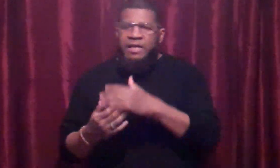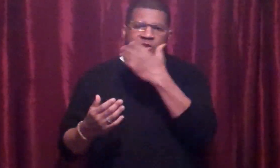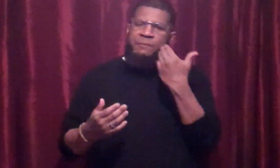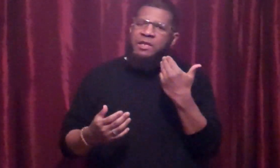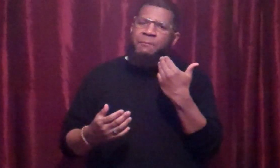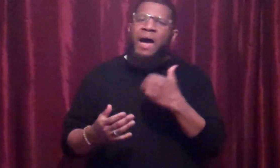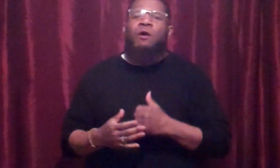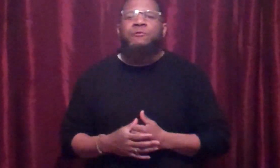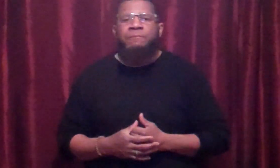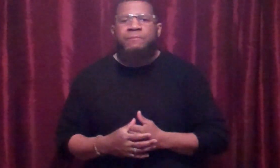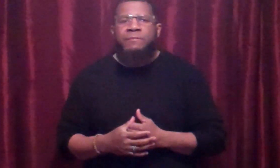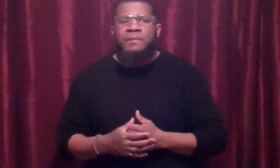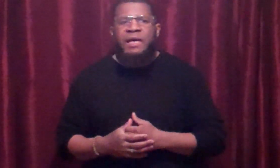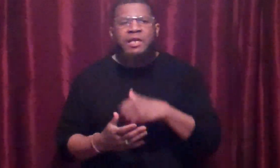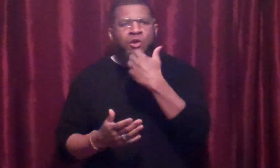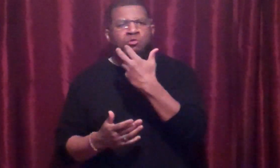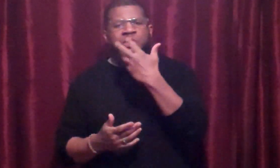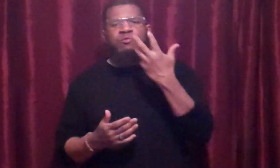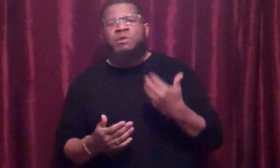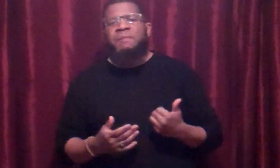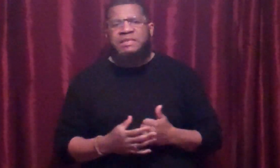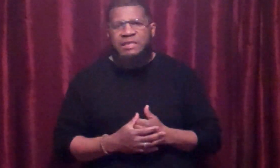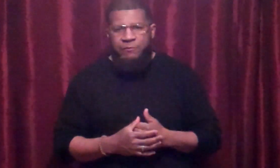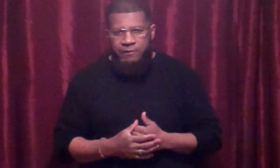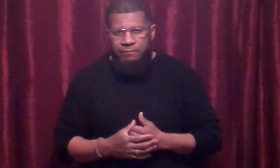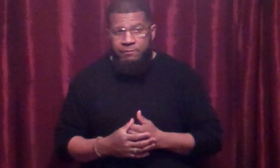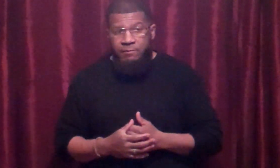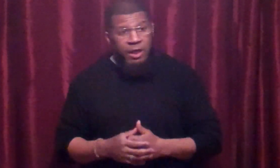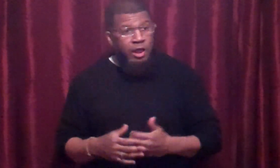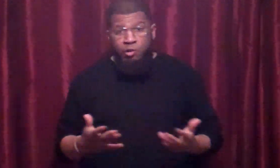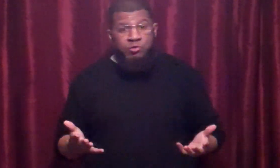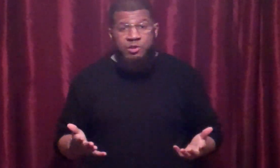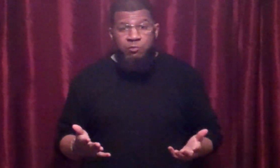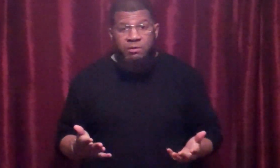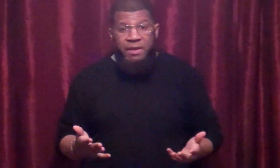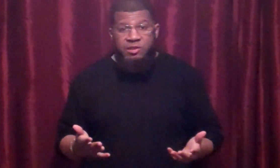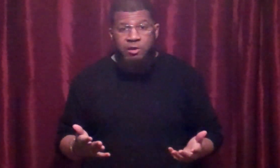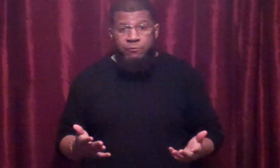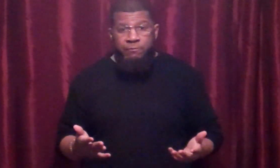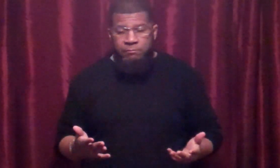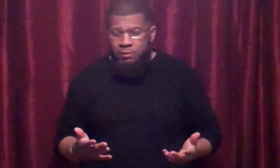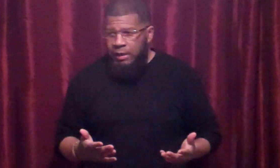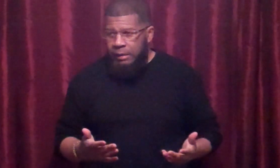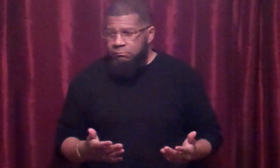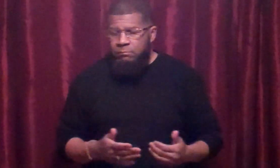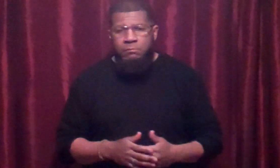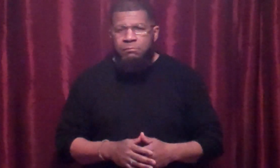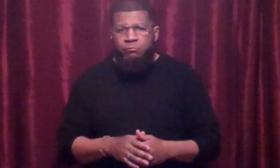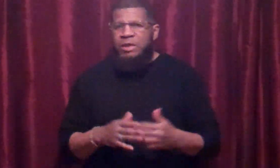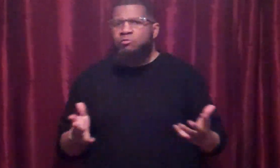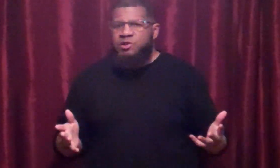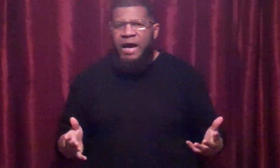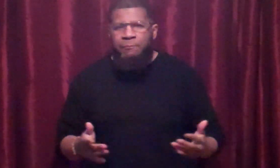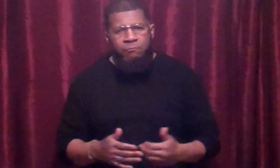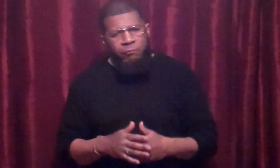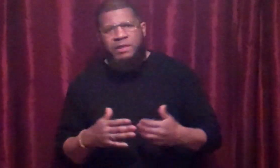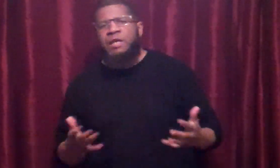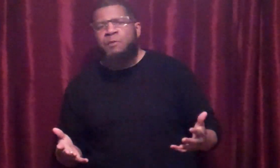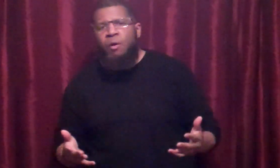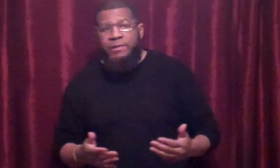hits me in the mouth, and he loosens one of my teeth. He loosens one of my teeth. Okay. We don't stop. We keep going.